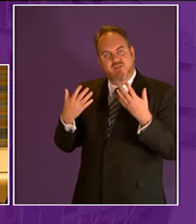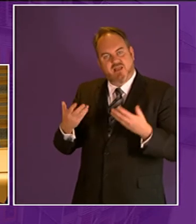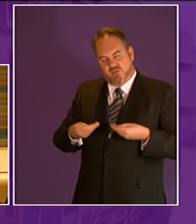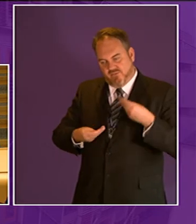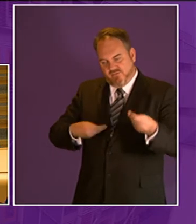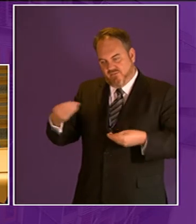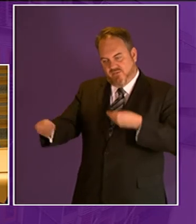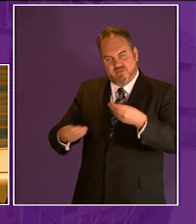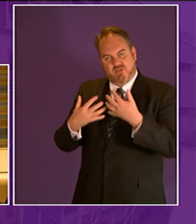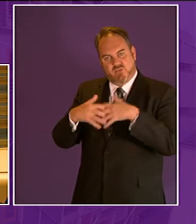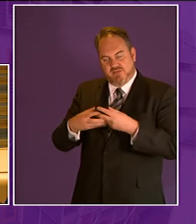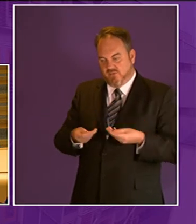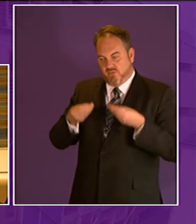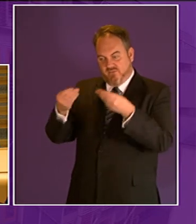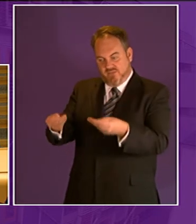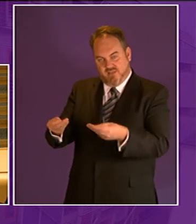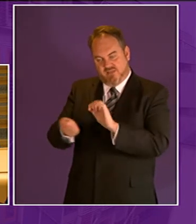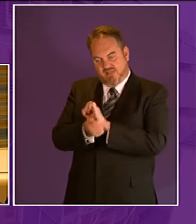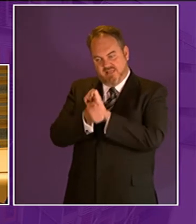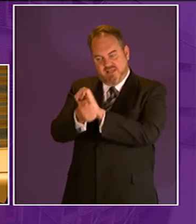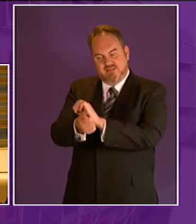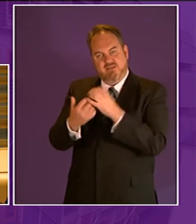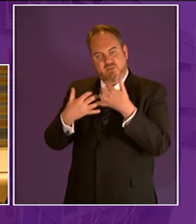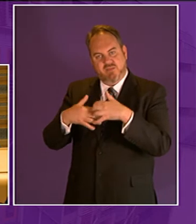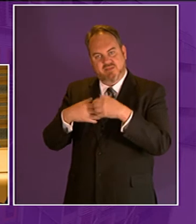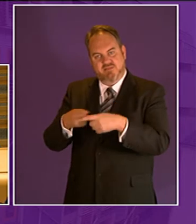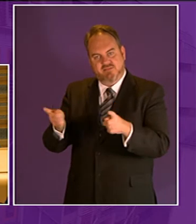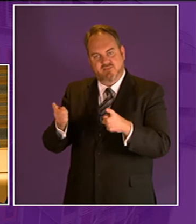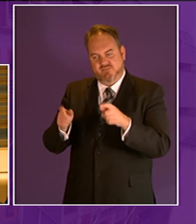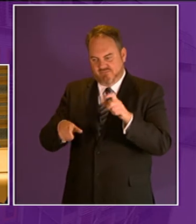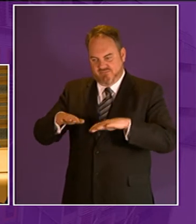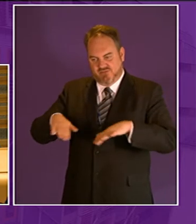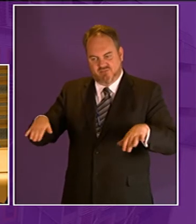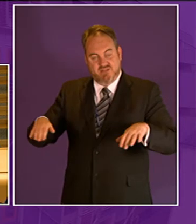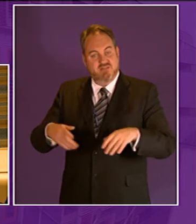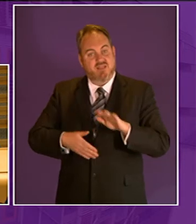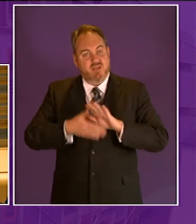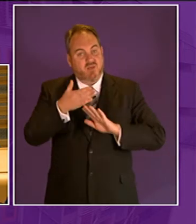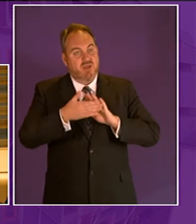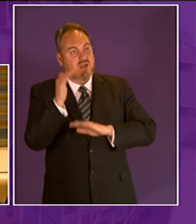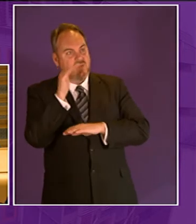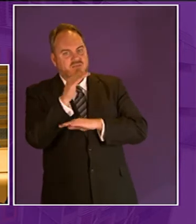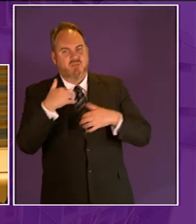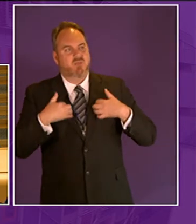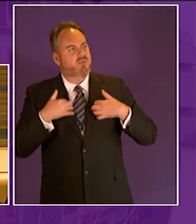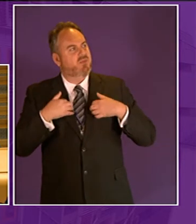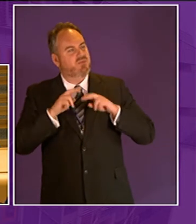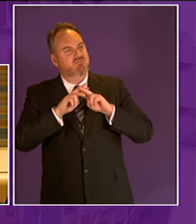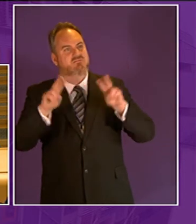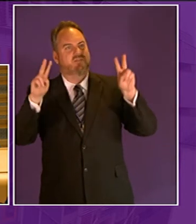pupils and collected back at the end of the lesson they can even take the members out on field trips and experience the great wilds of Scotland for free where this is needed